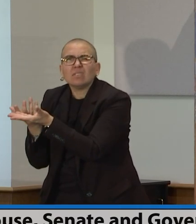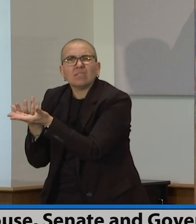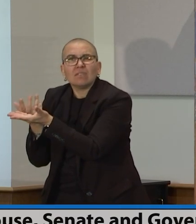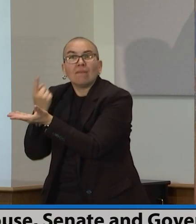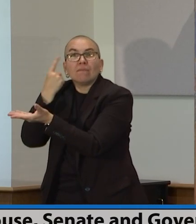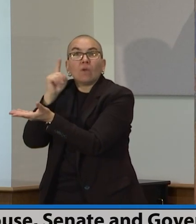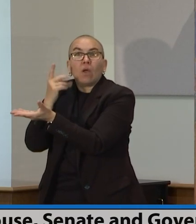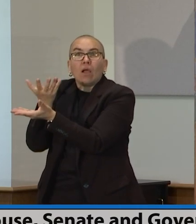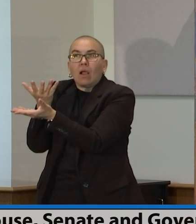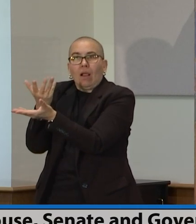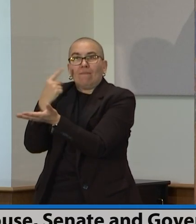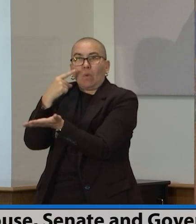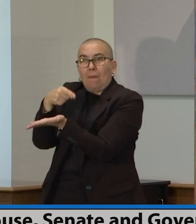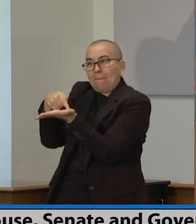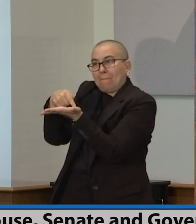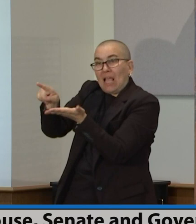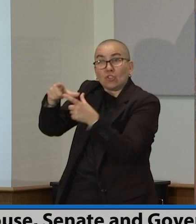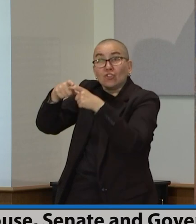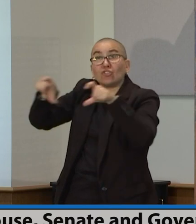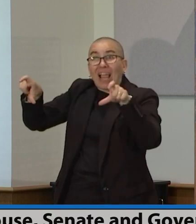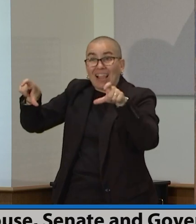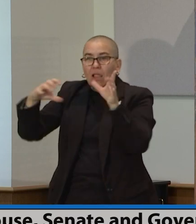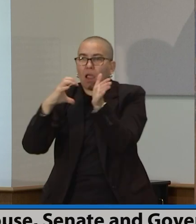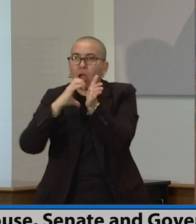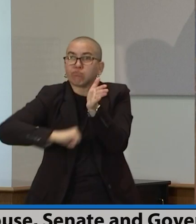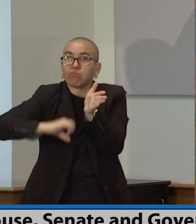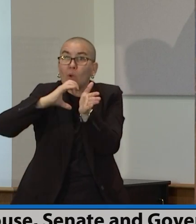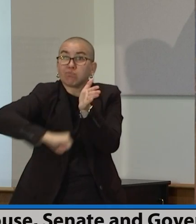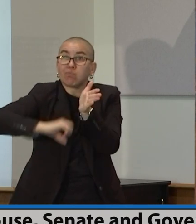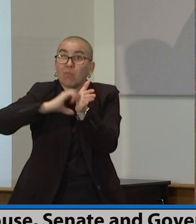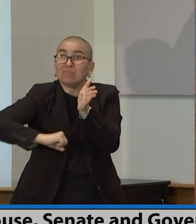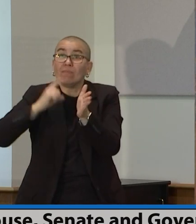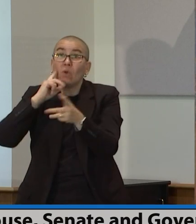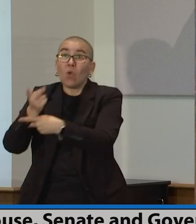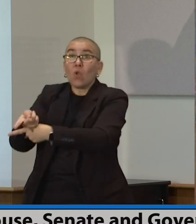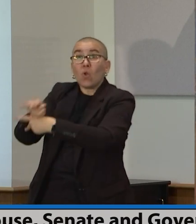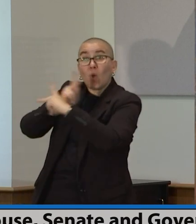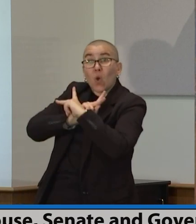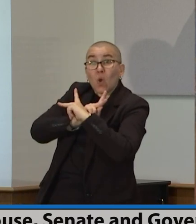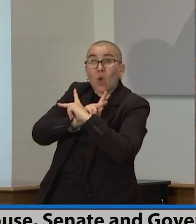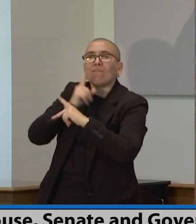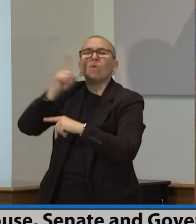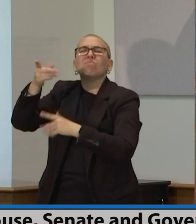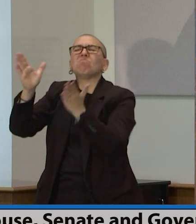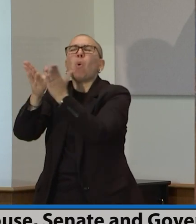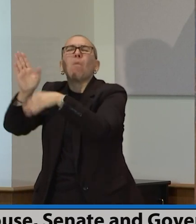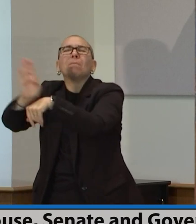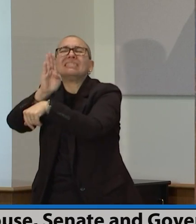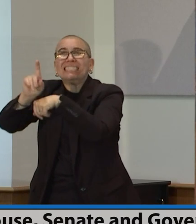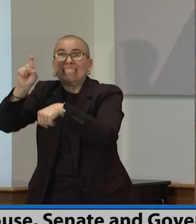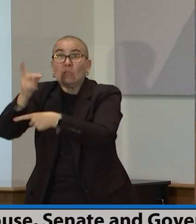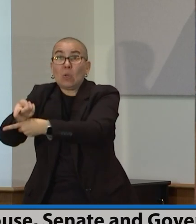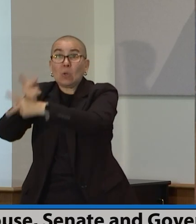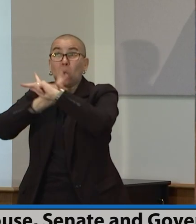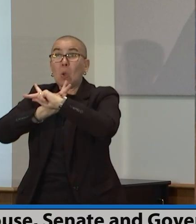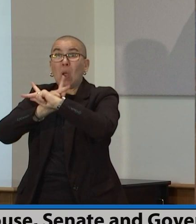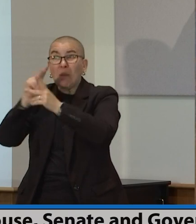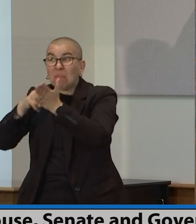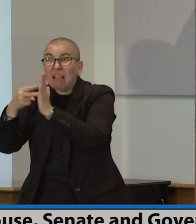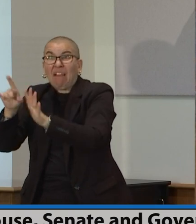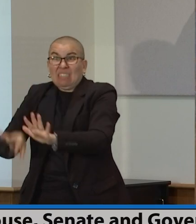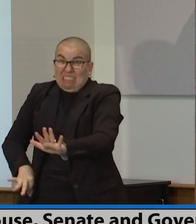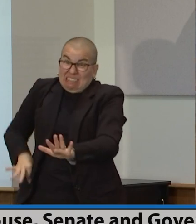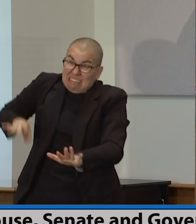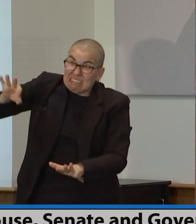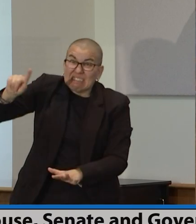given to small businesses to keep their employees. The unemployment benefits, we're not going to tax those either. And